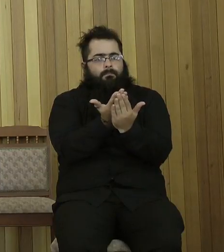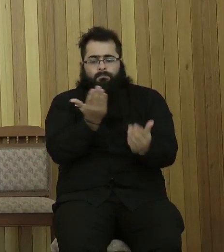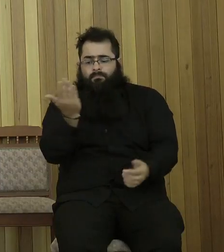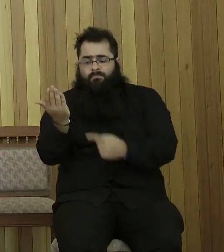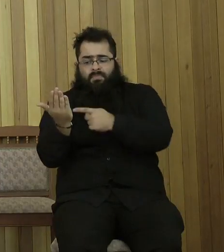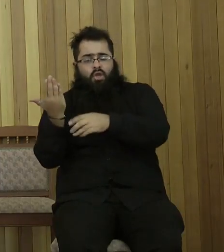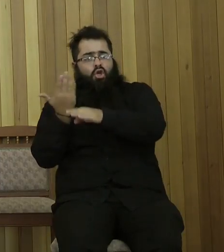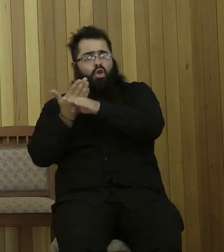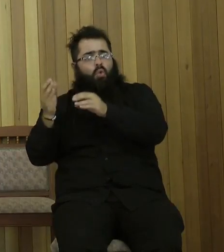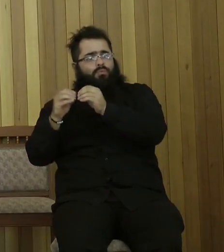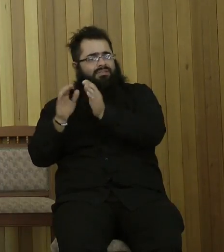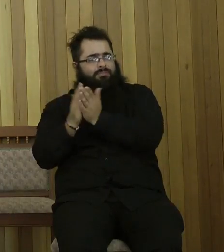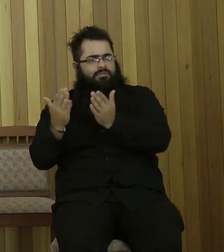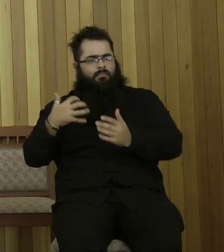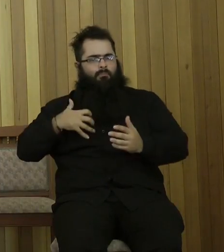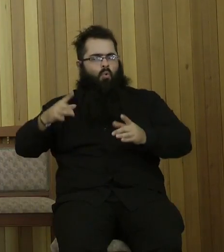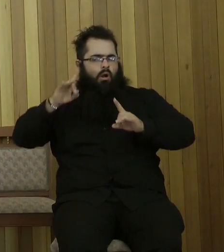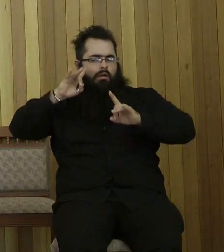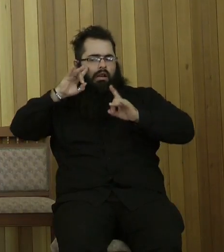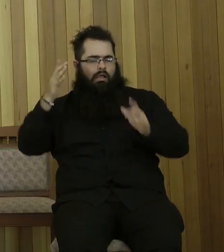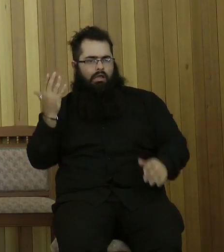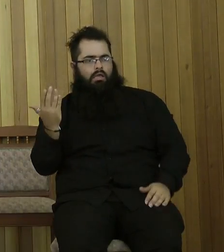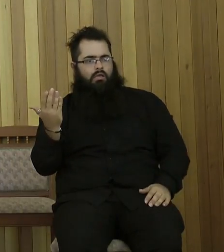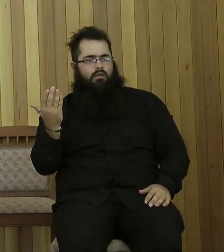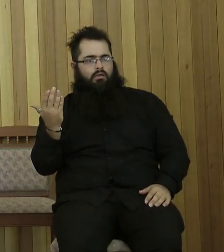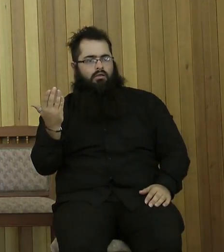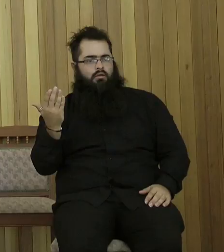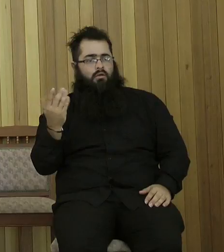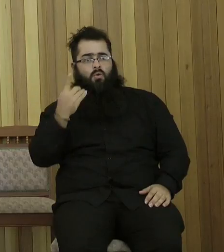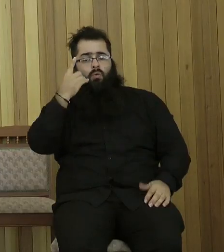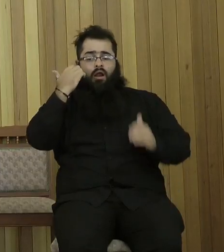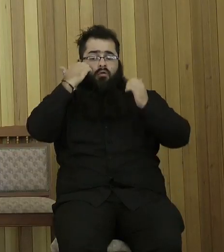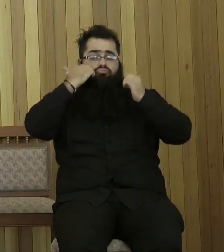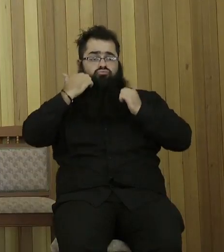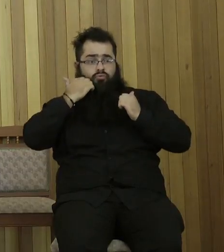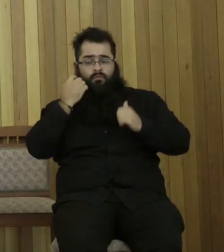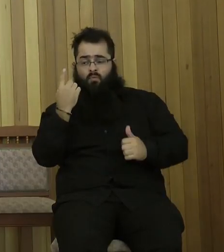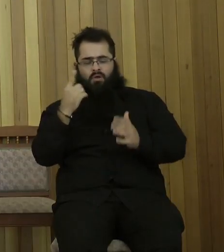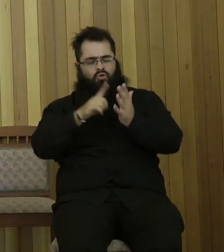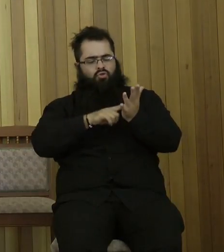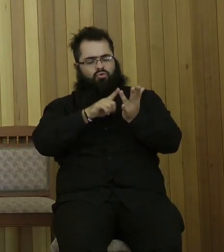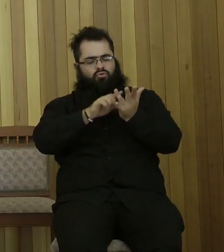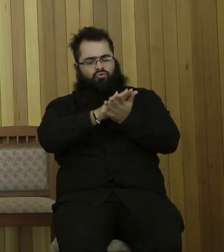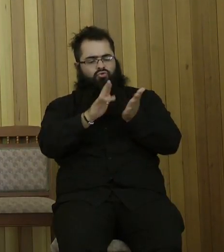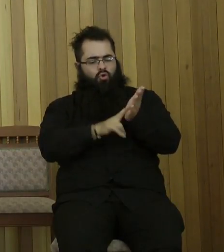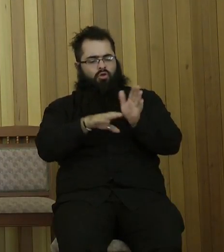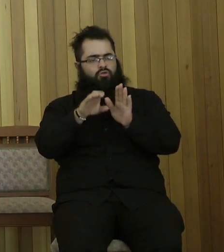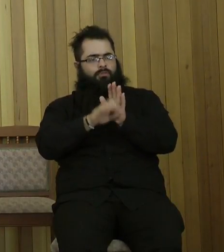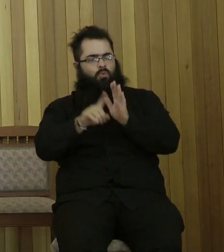I don't think there is any more profound scripture as there is found in the Gospel of John. And John 1 begins with, In the beginning was